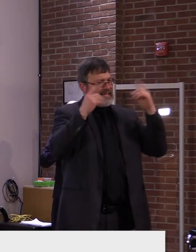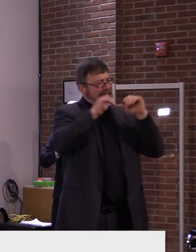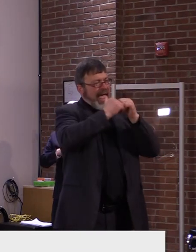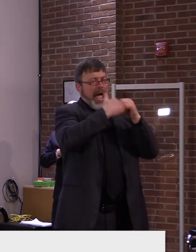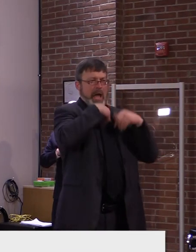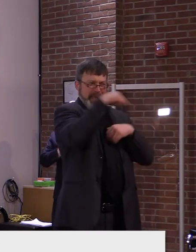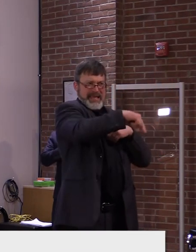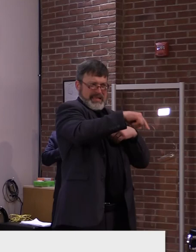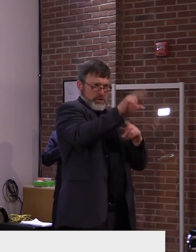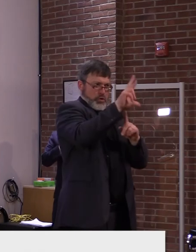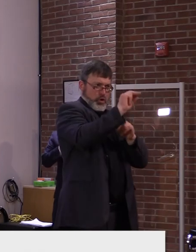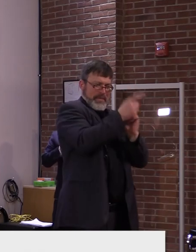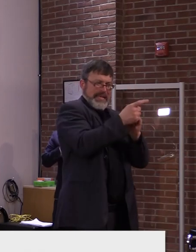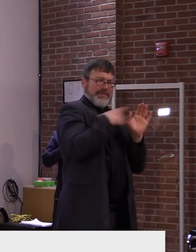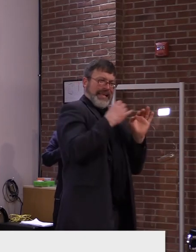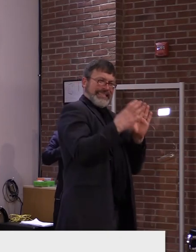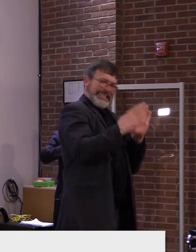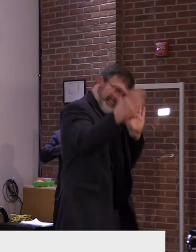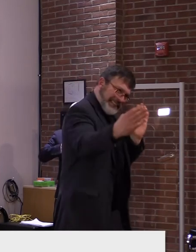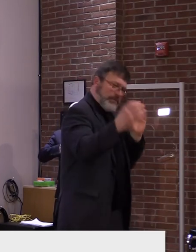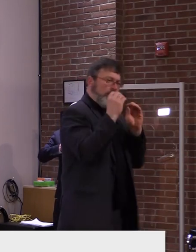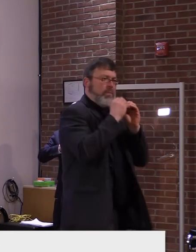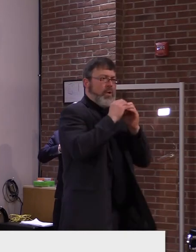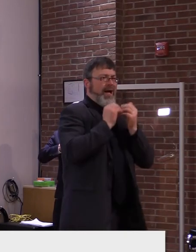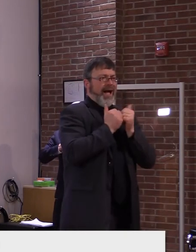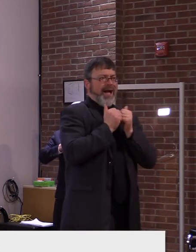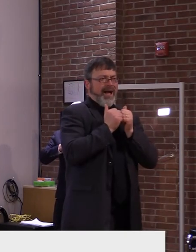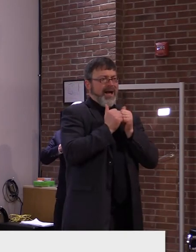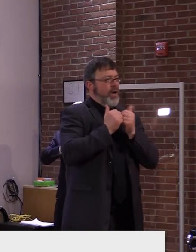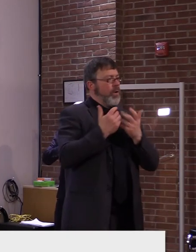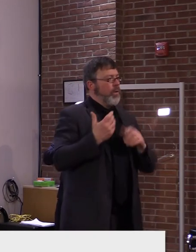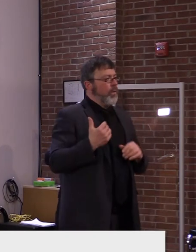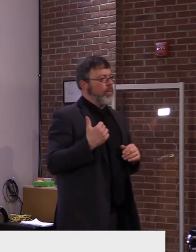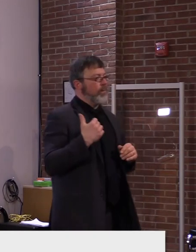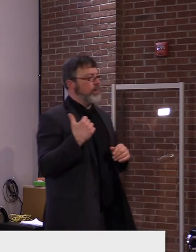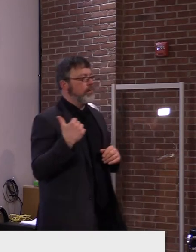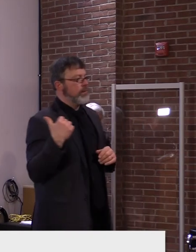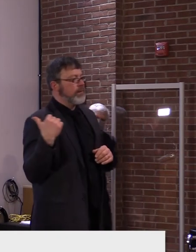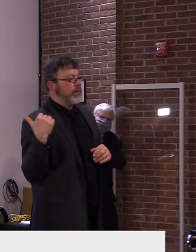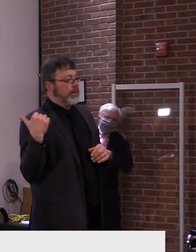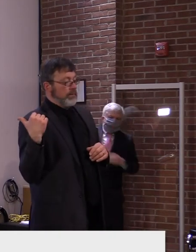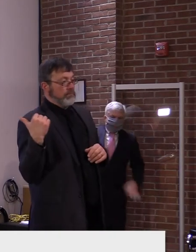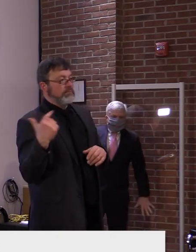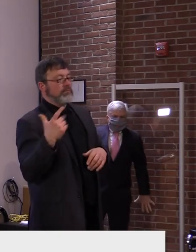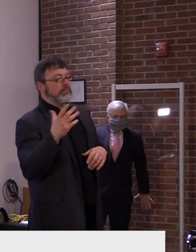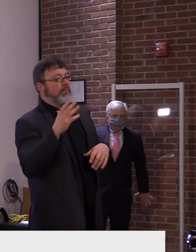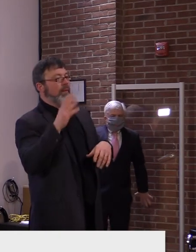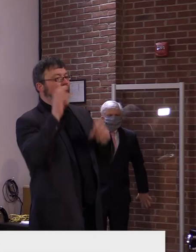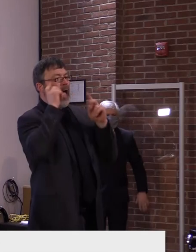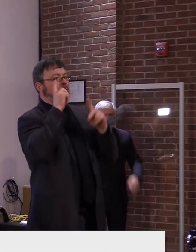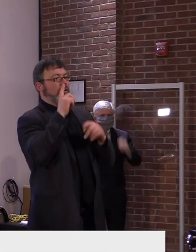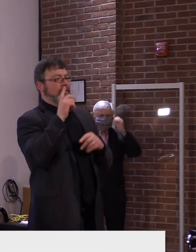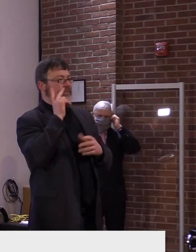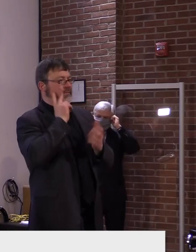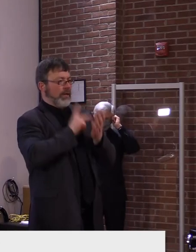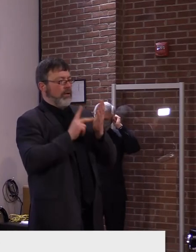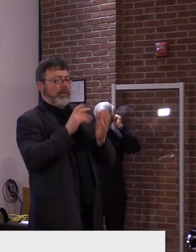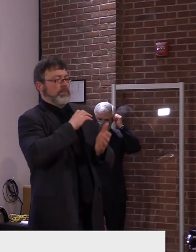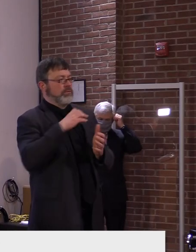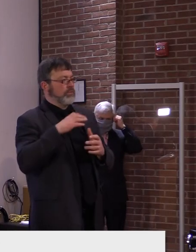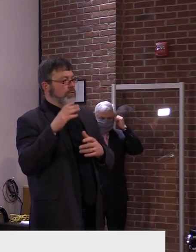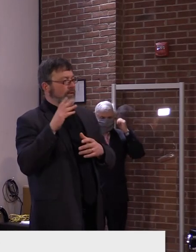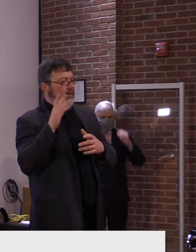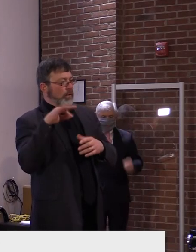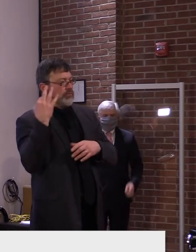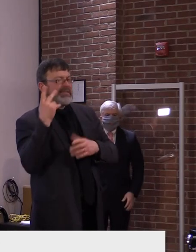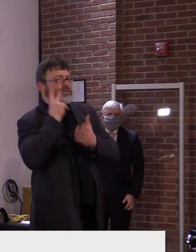French. Yeah. Thank you for the question. yeah, our music guidance came out this week. As I described, it is fairly technical. So we're, we're